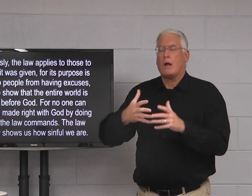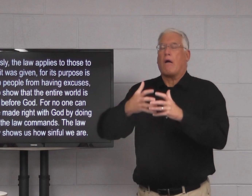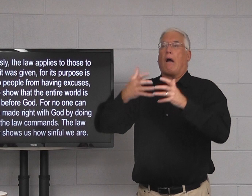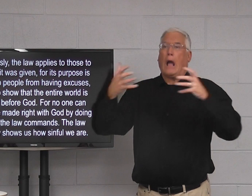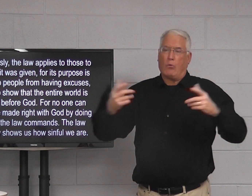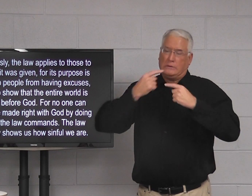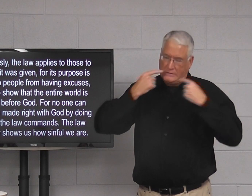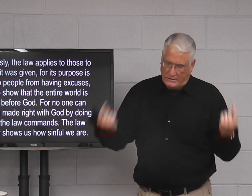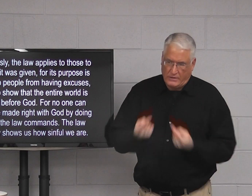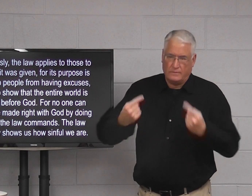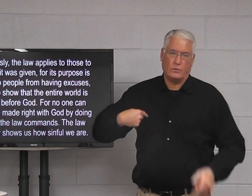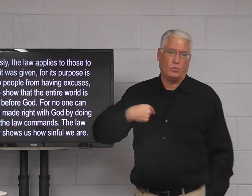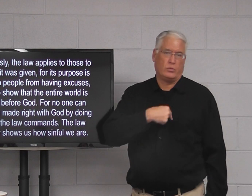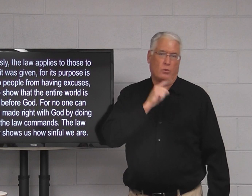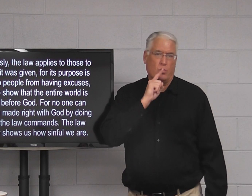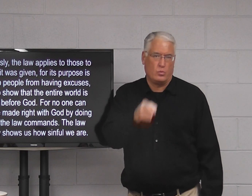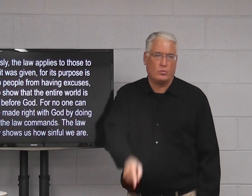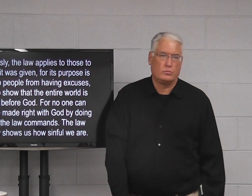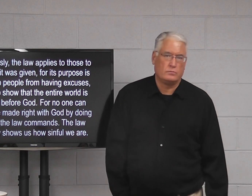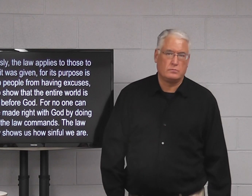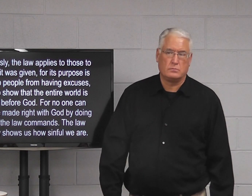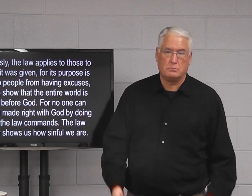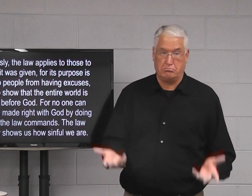us how sinful we truly are.